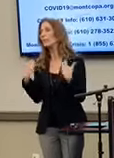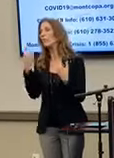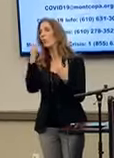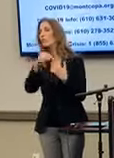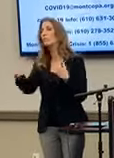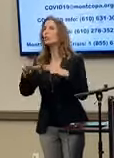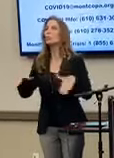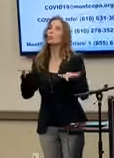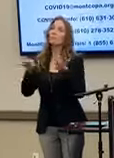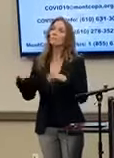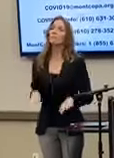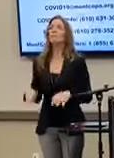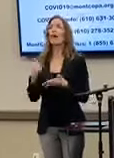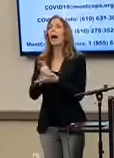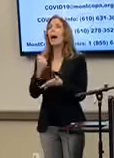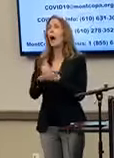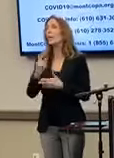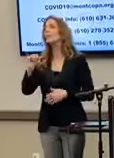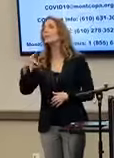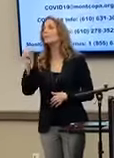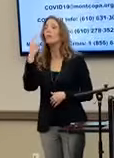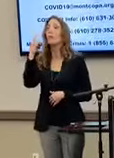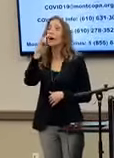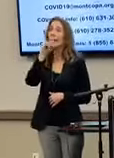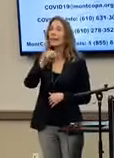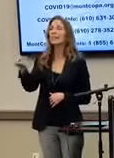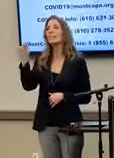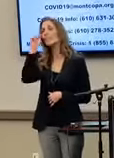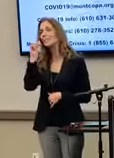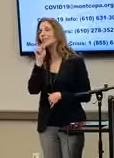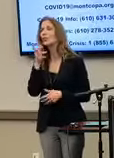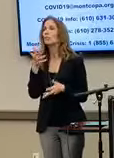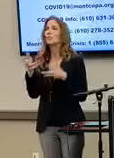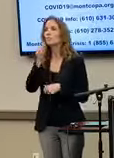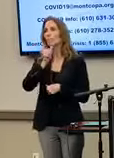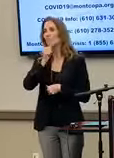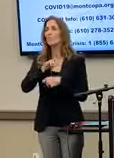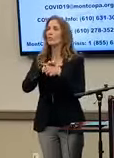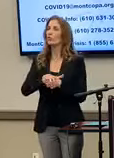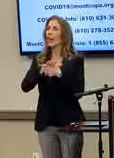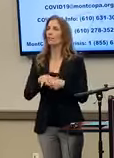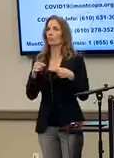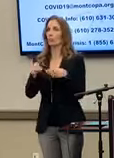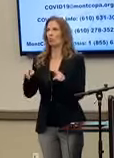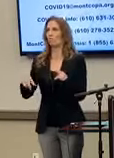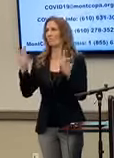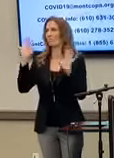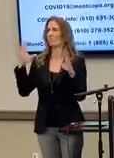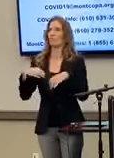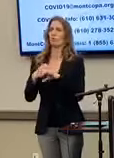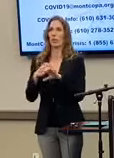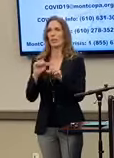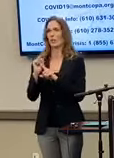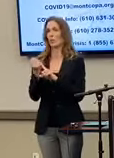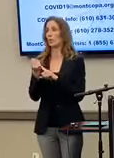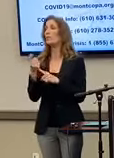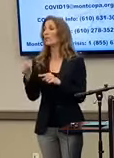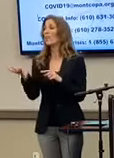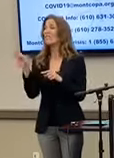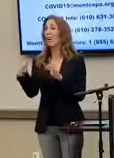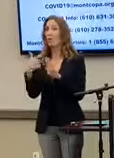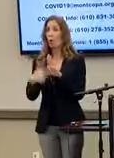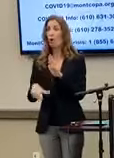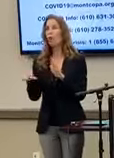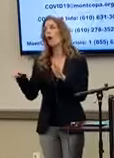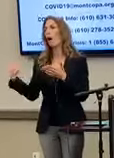detailing helpful tips for kids and teens dealing with stress during this crisis. And you can find this article